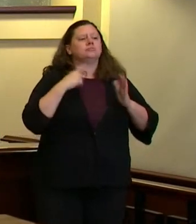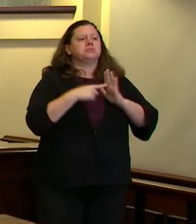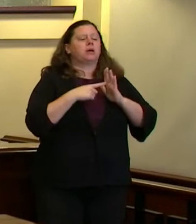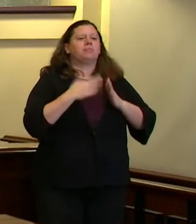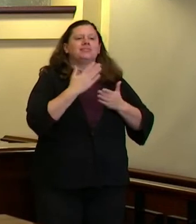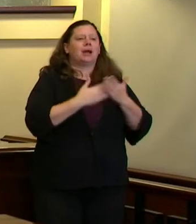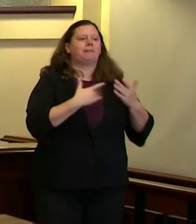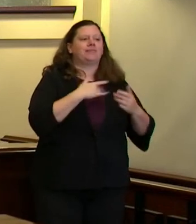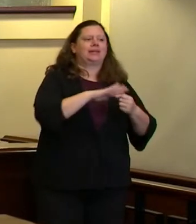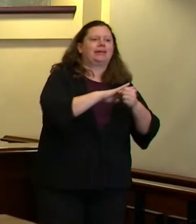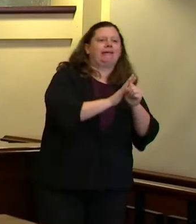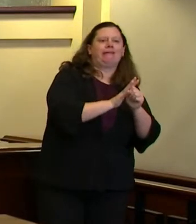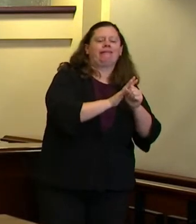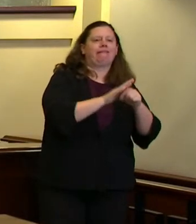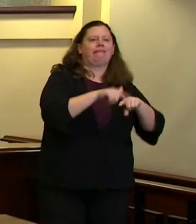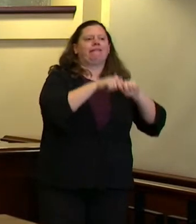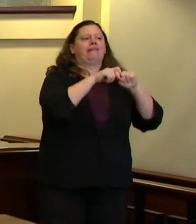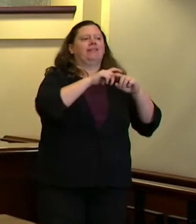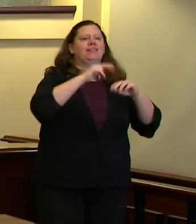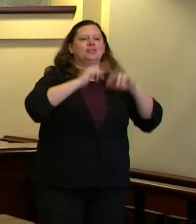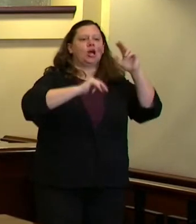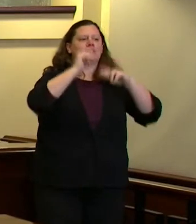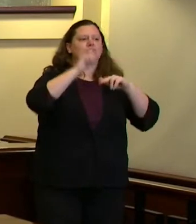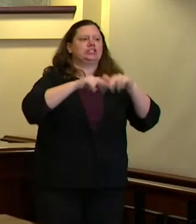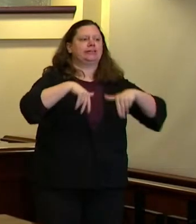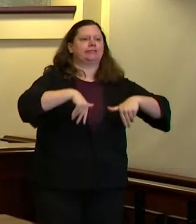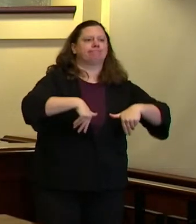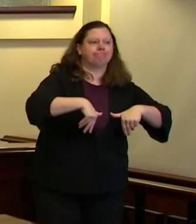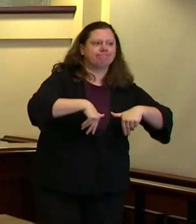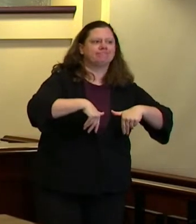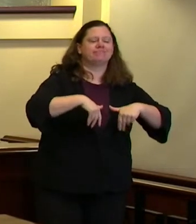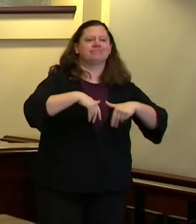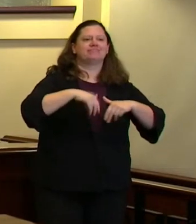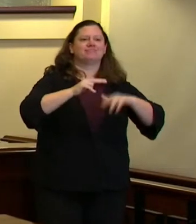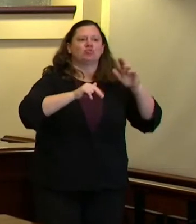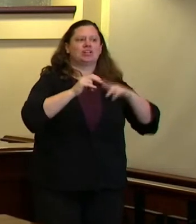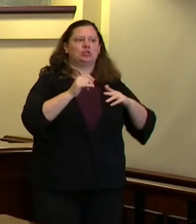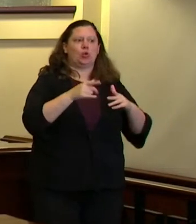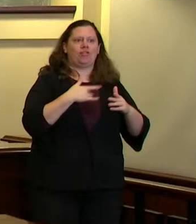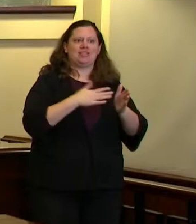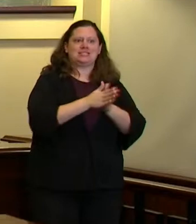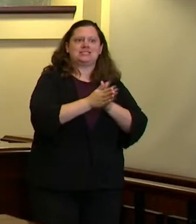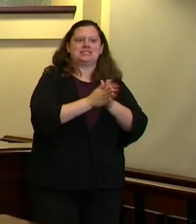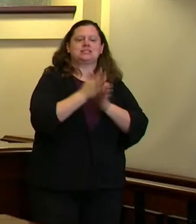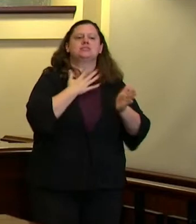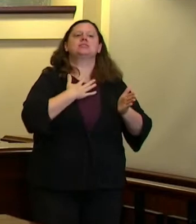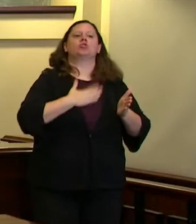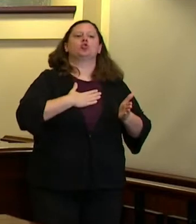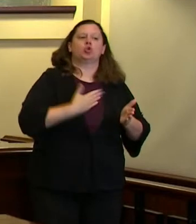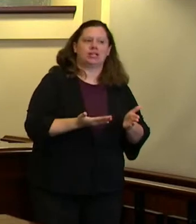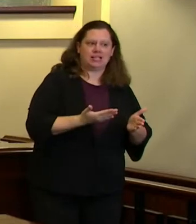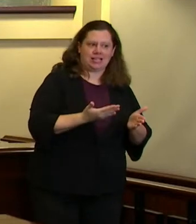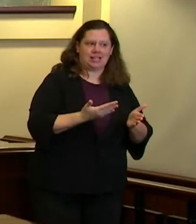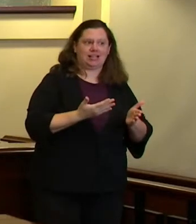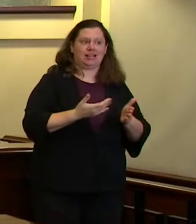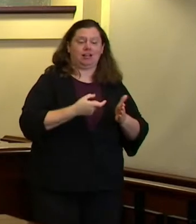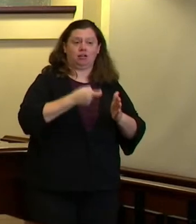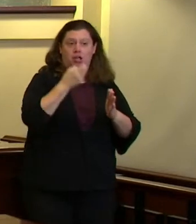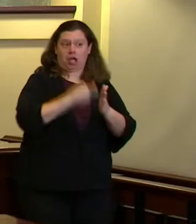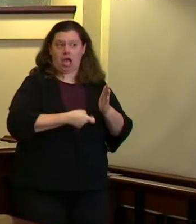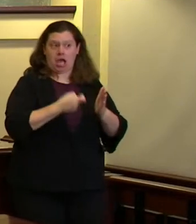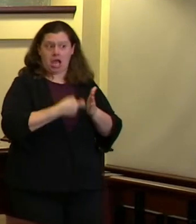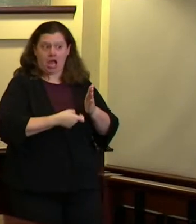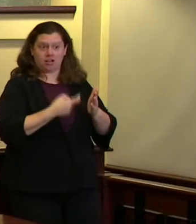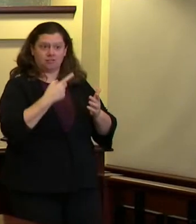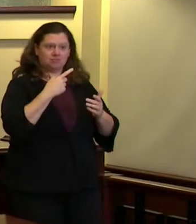assets that are available in the market at reduced rates as a result of of the current state of the economy under